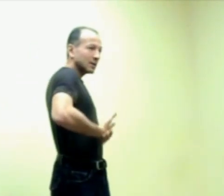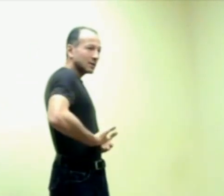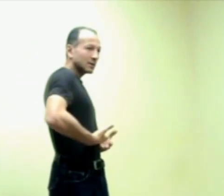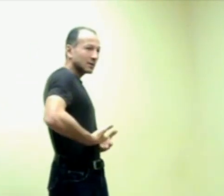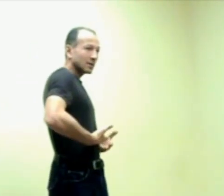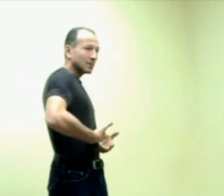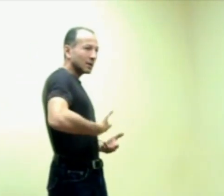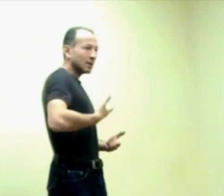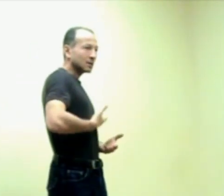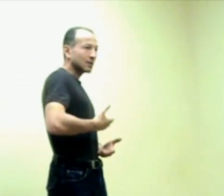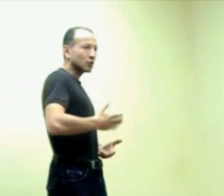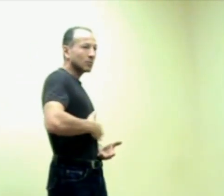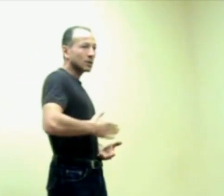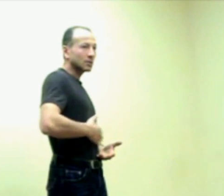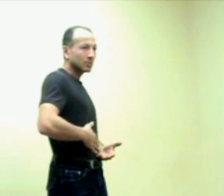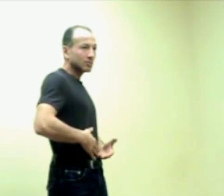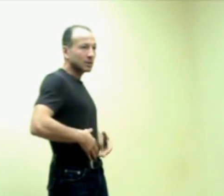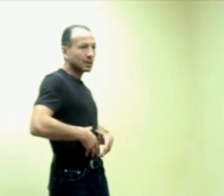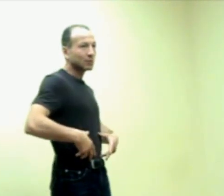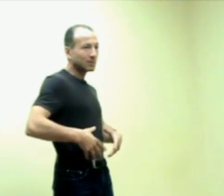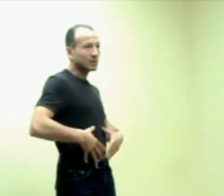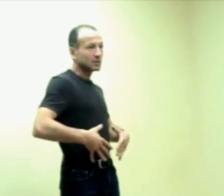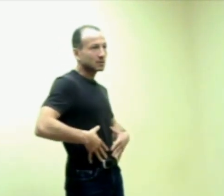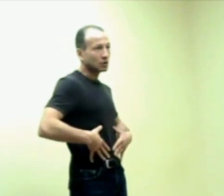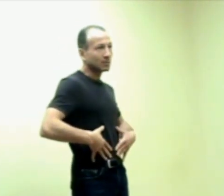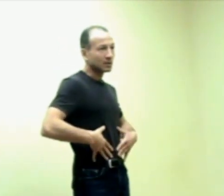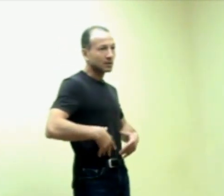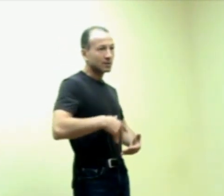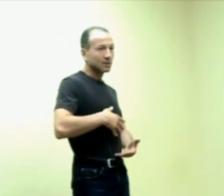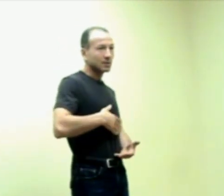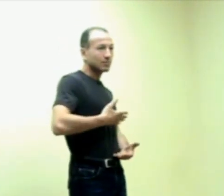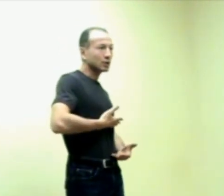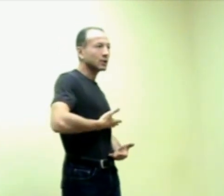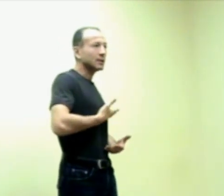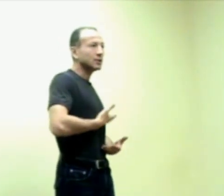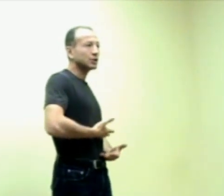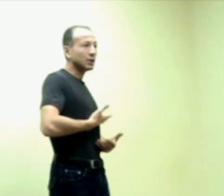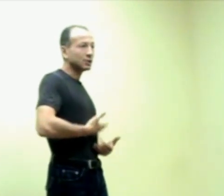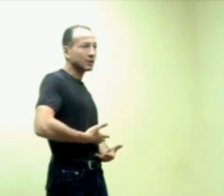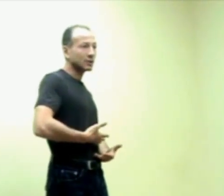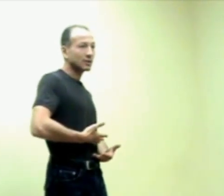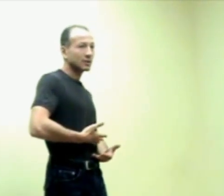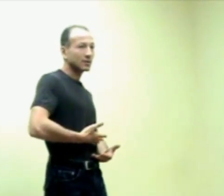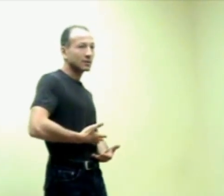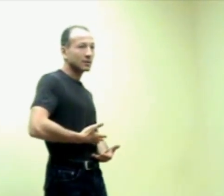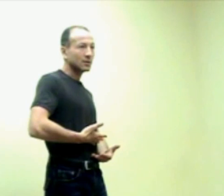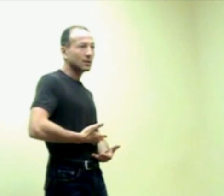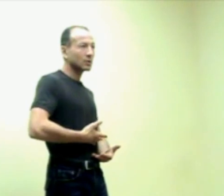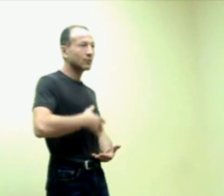my intra-abdominal means abdomen means stomach pressure is changing in order